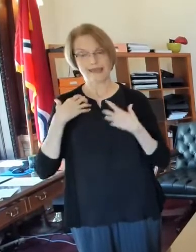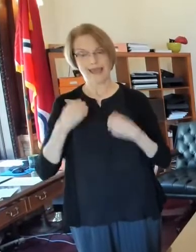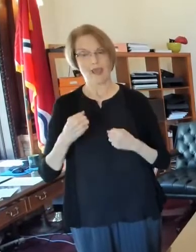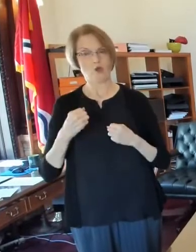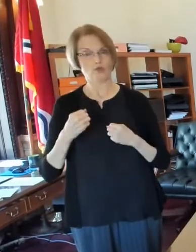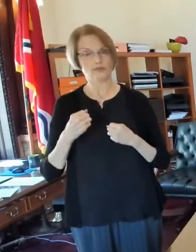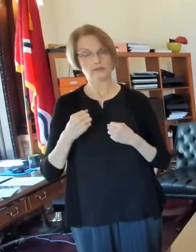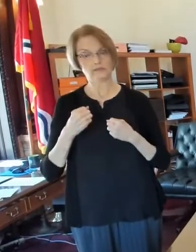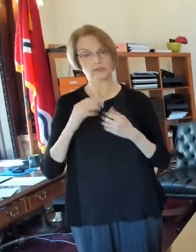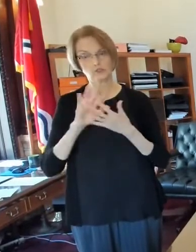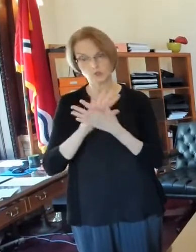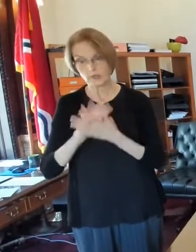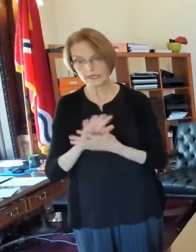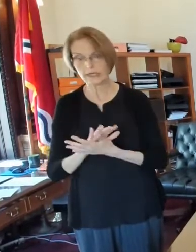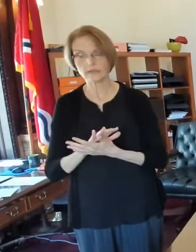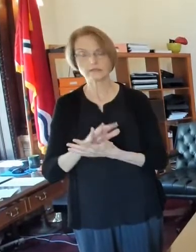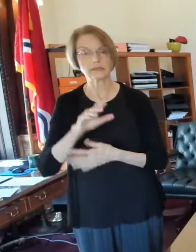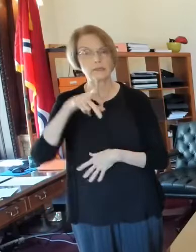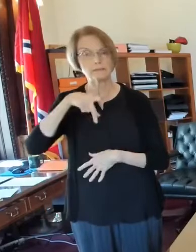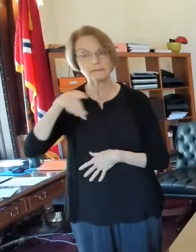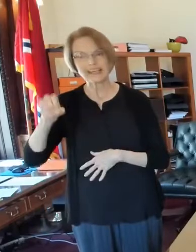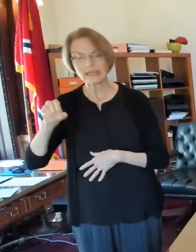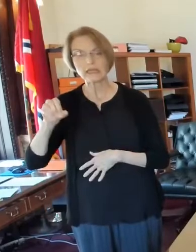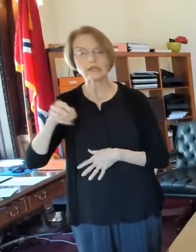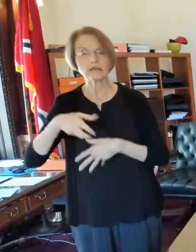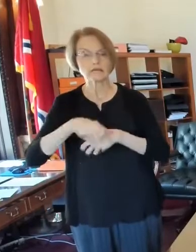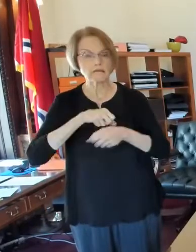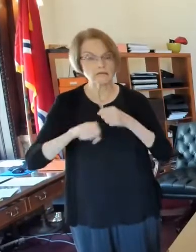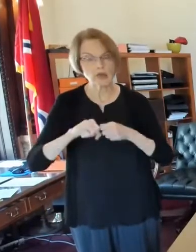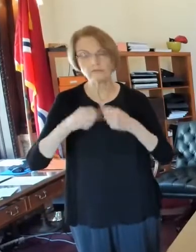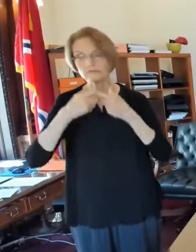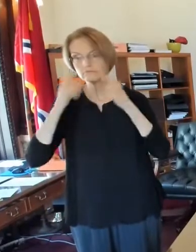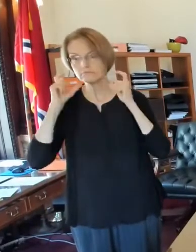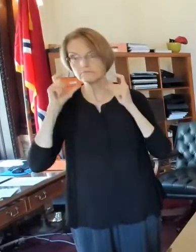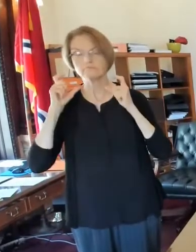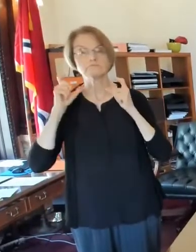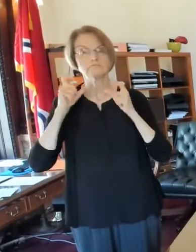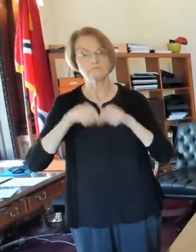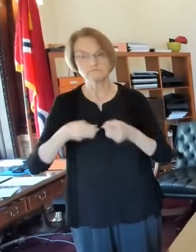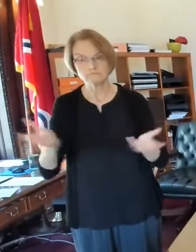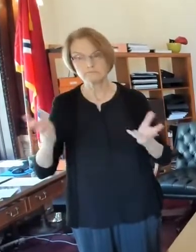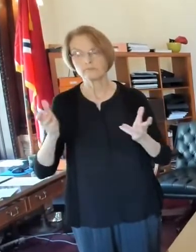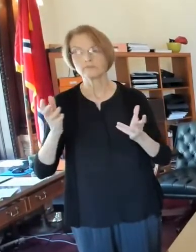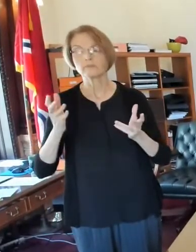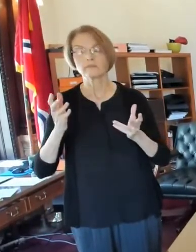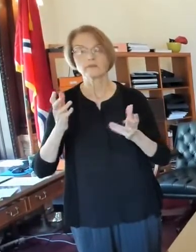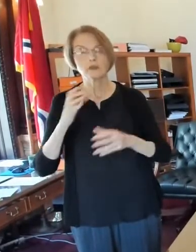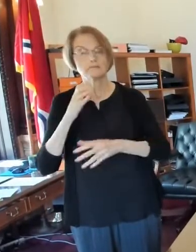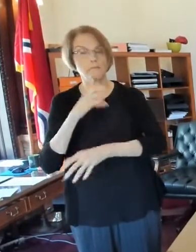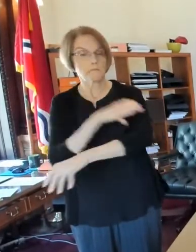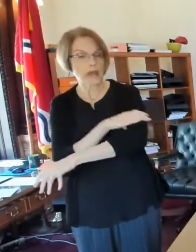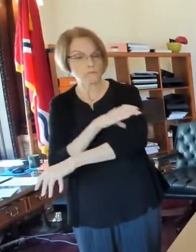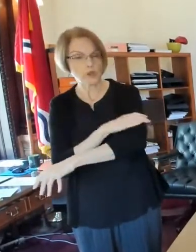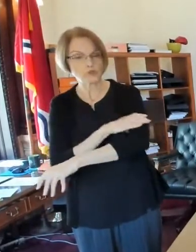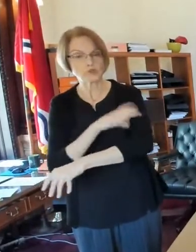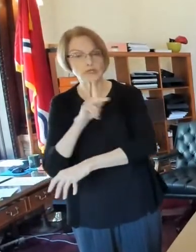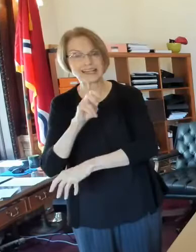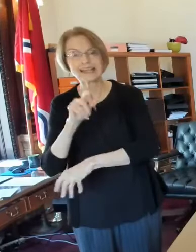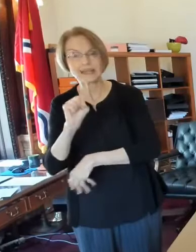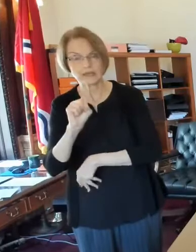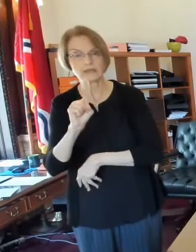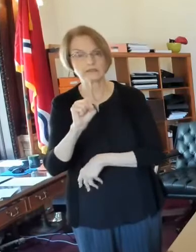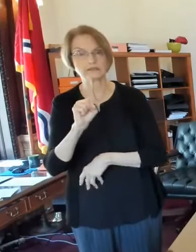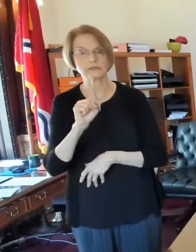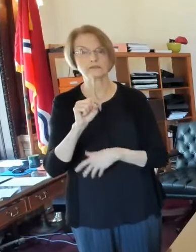There will be PPE, uh, distribution, blood, blood pressure kits. Uh, somebody will be